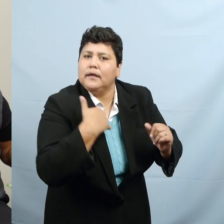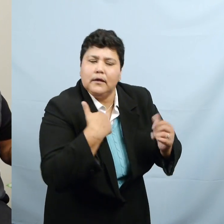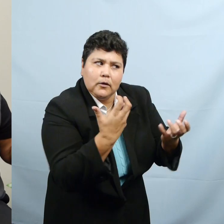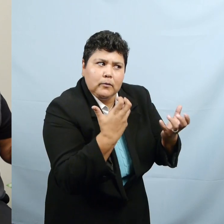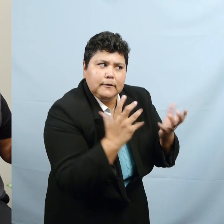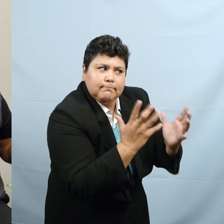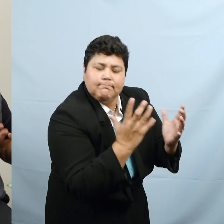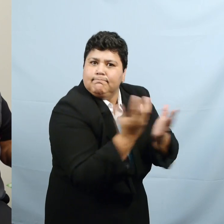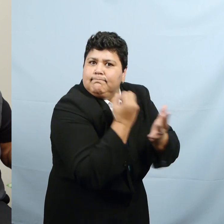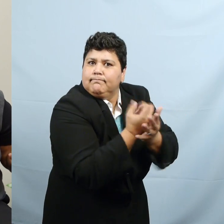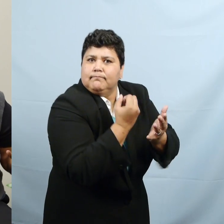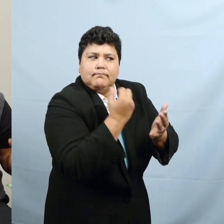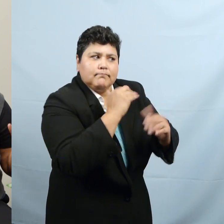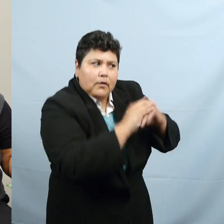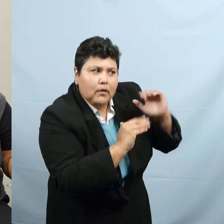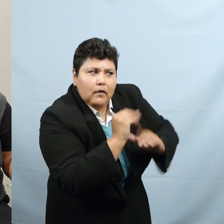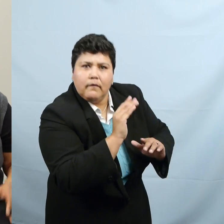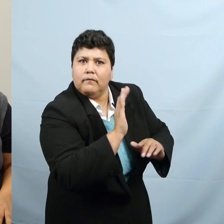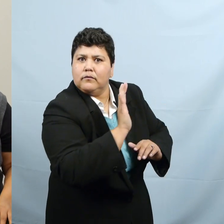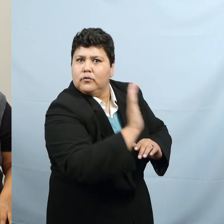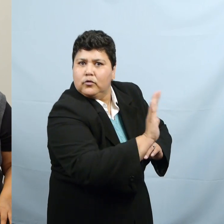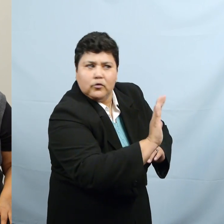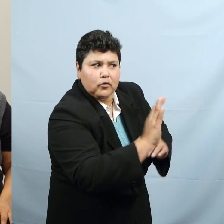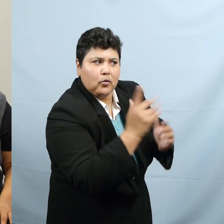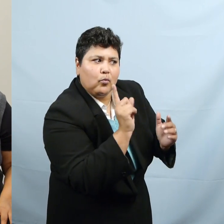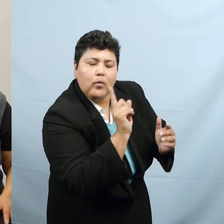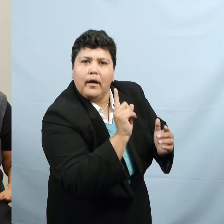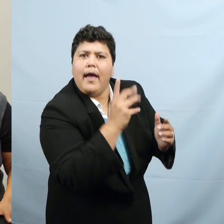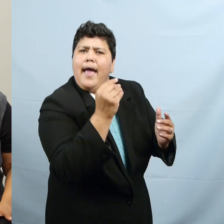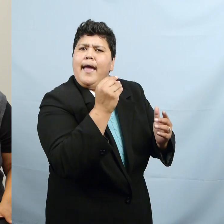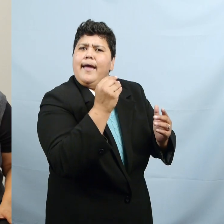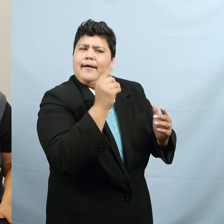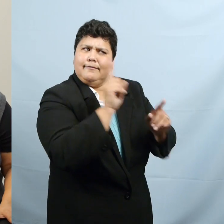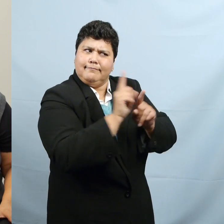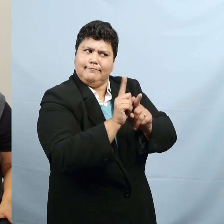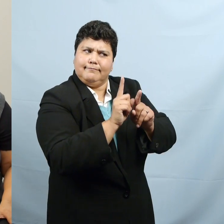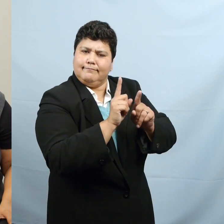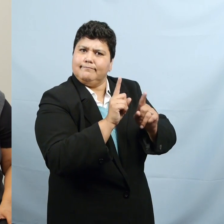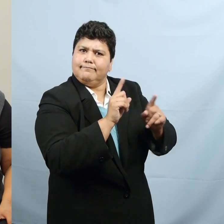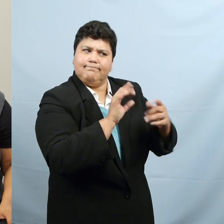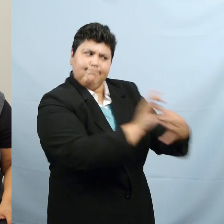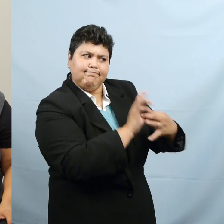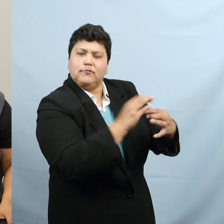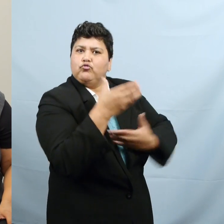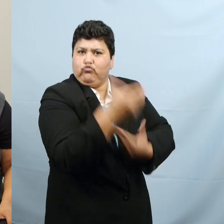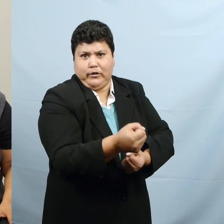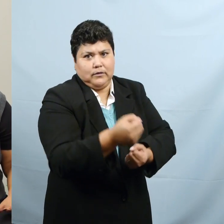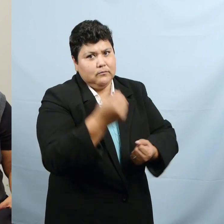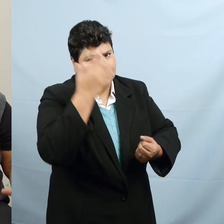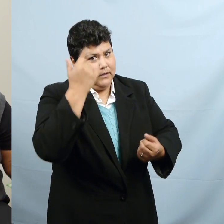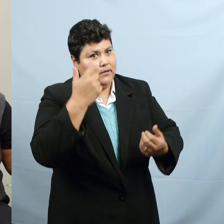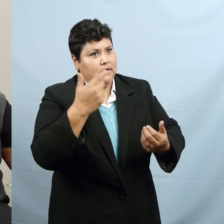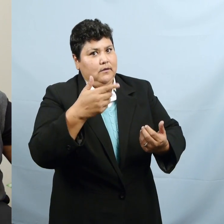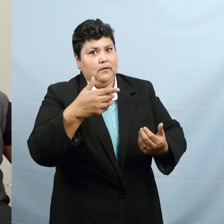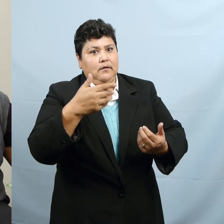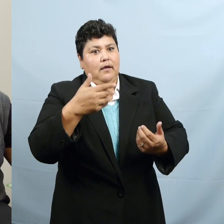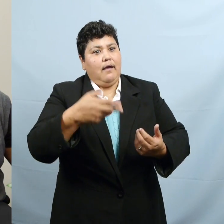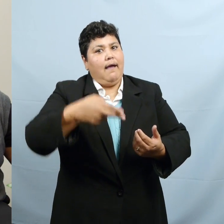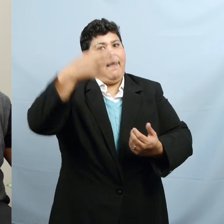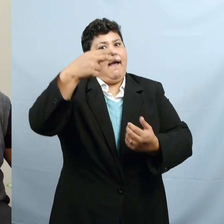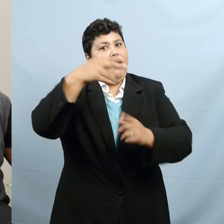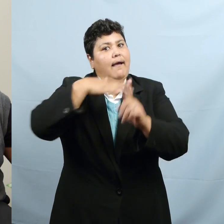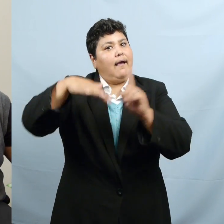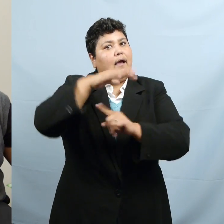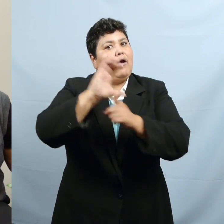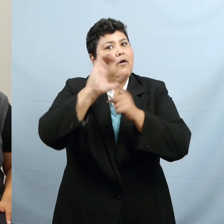with her and, and, and establish a trust because it's, trust is a huge thing for high context cultures such as, uh,